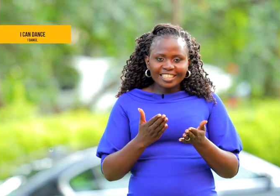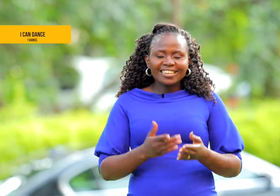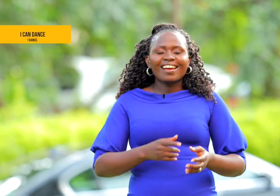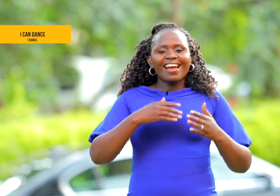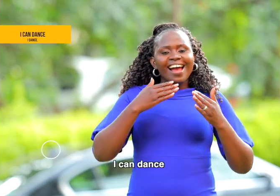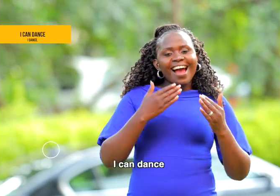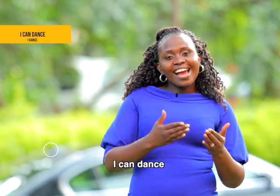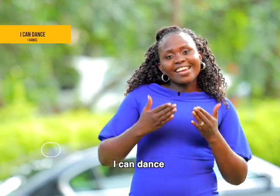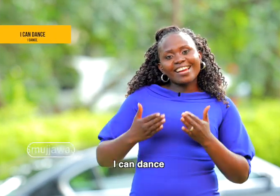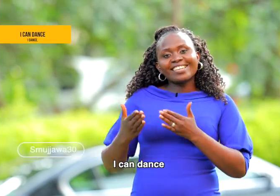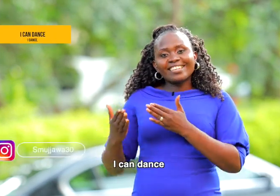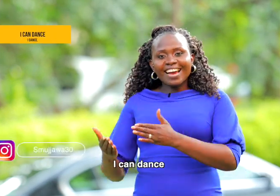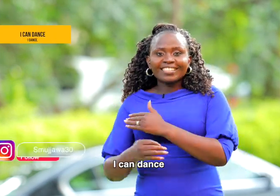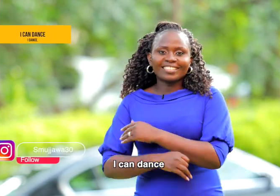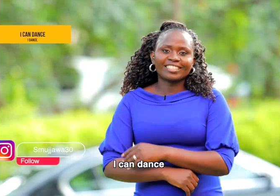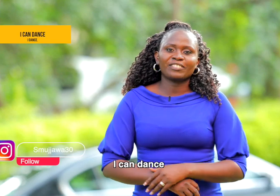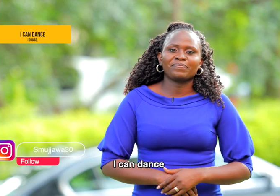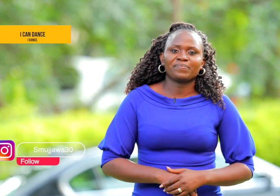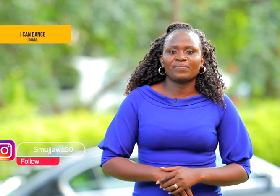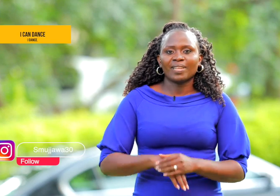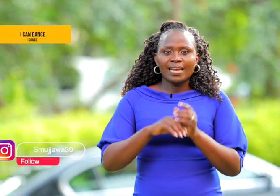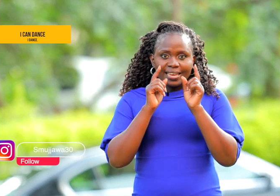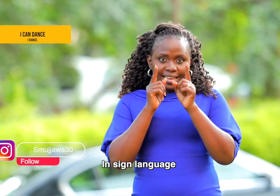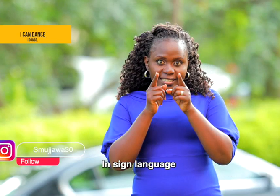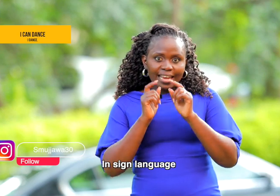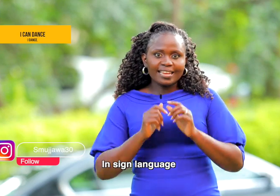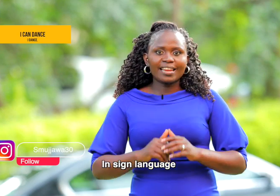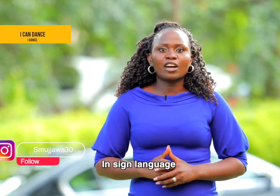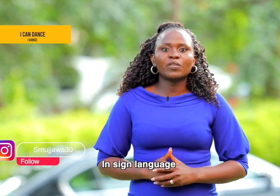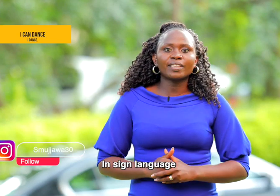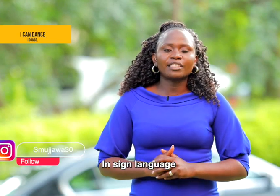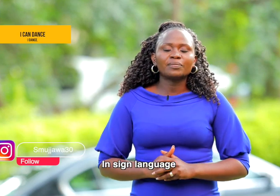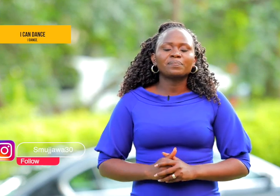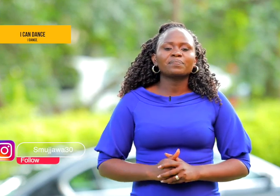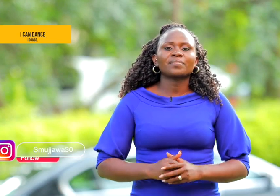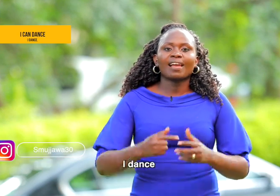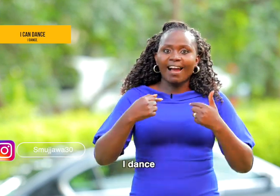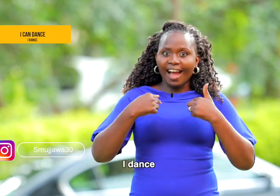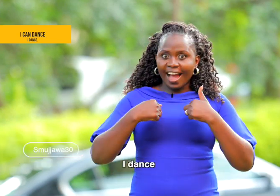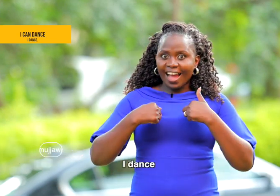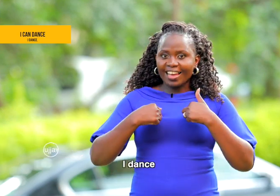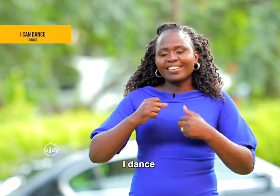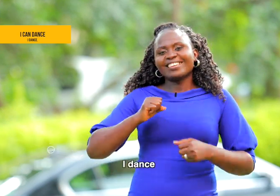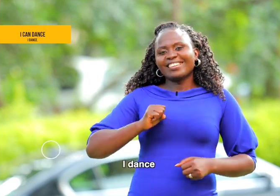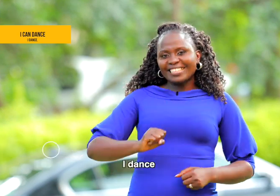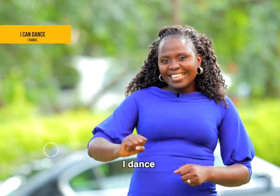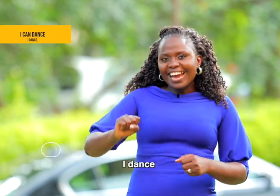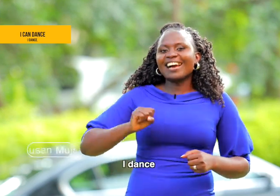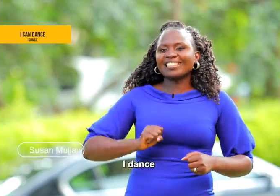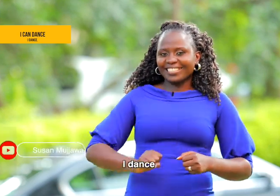I can dance in sign language I dance